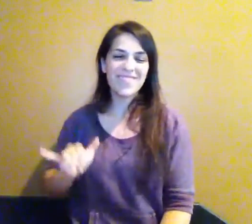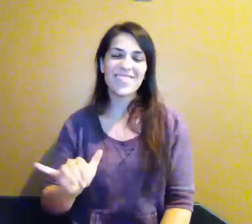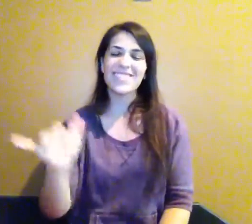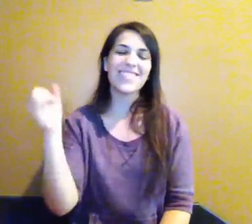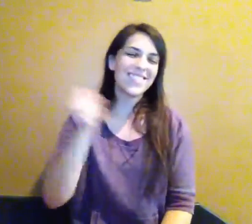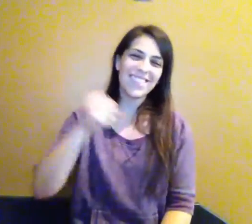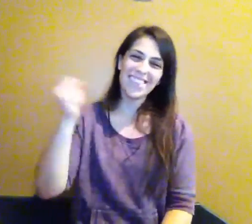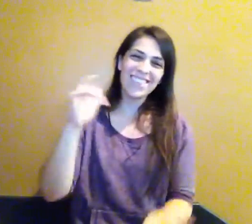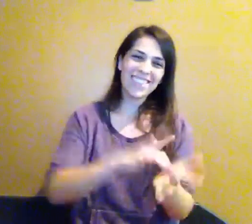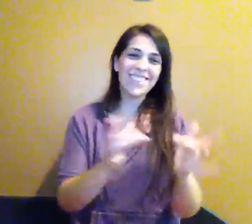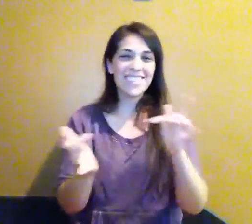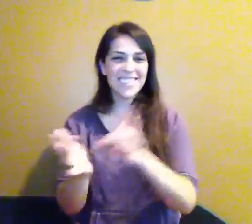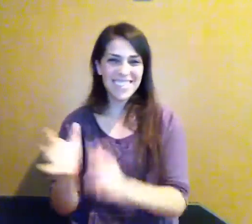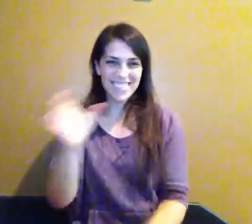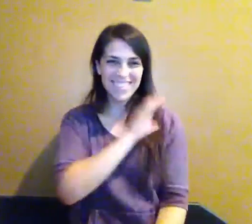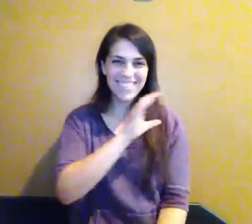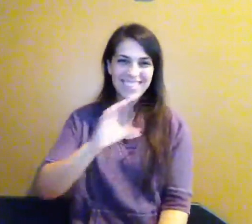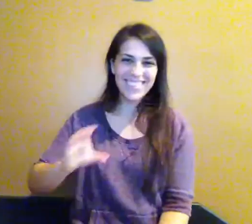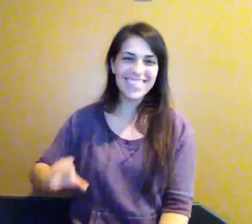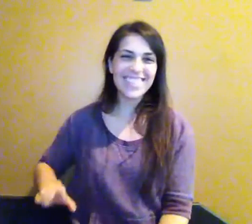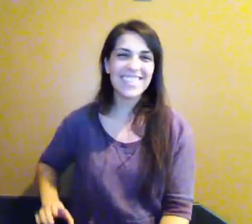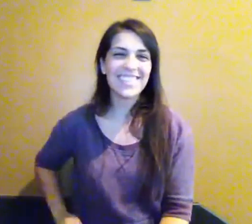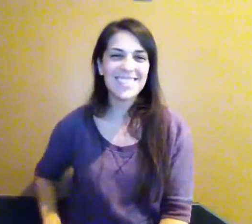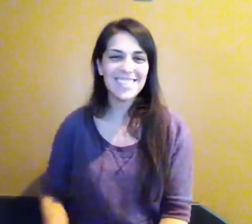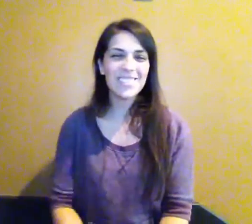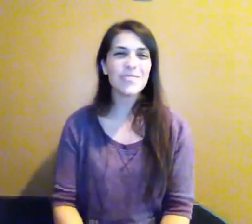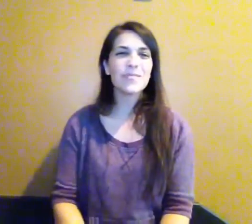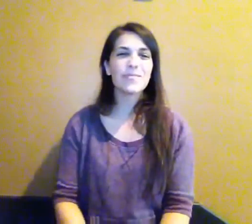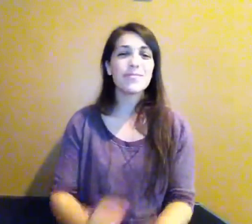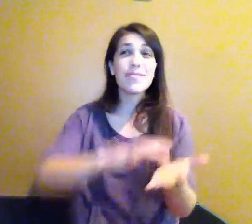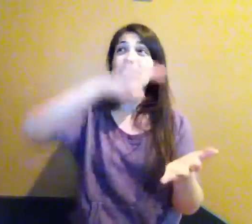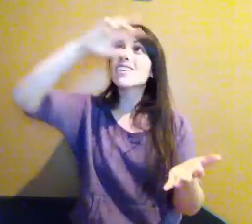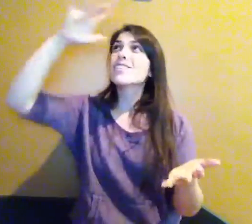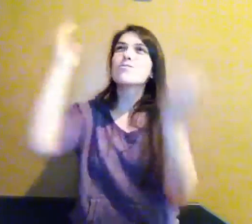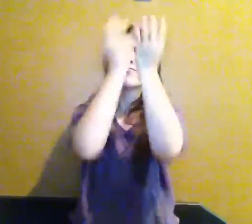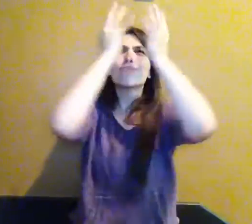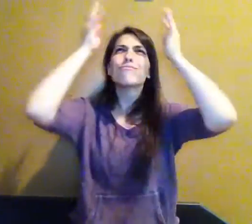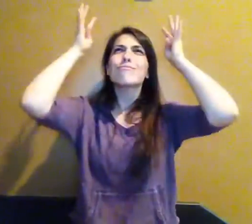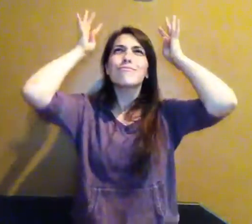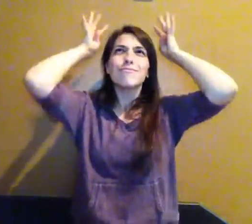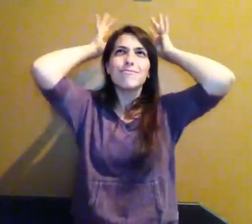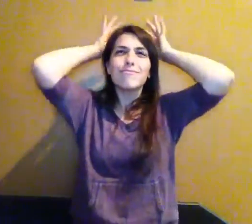Jesus Christ Crowned in glory